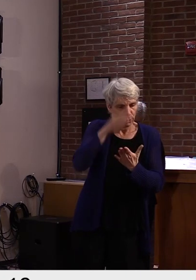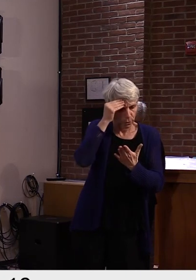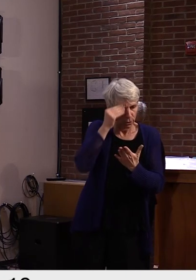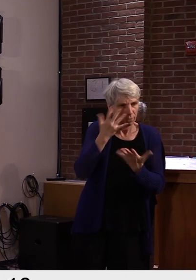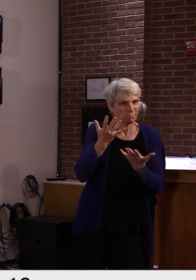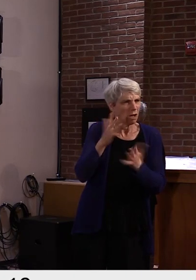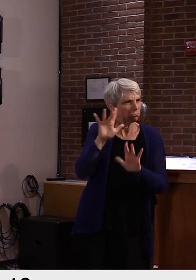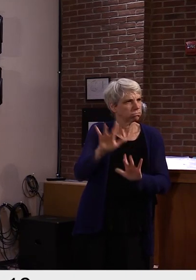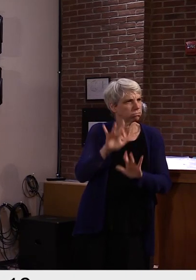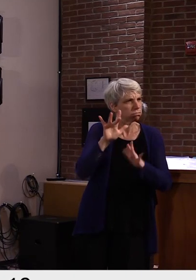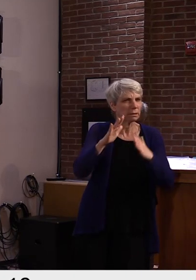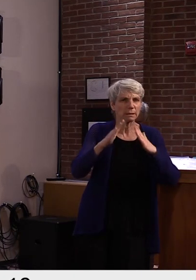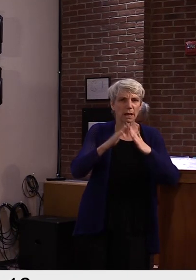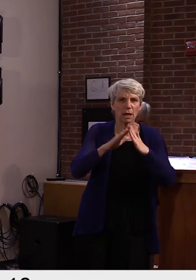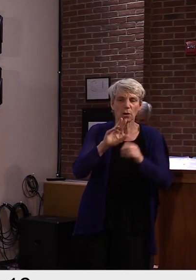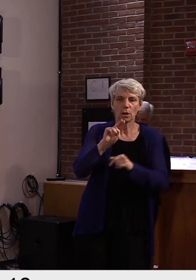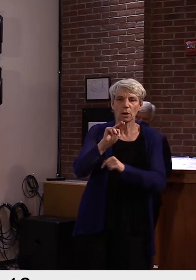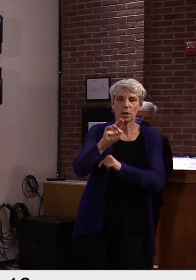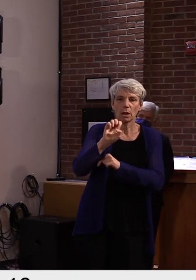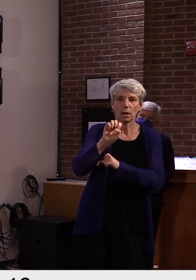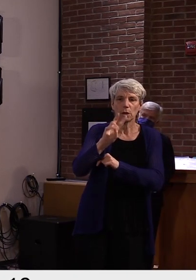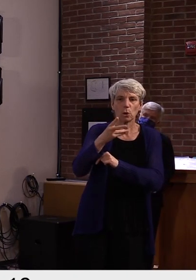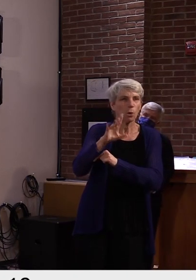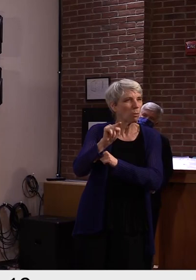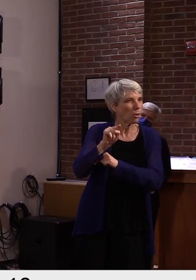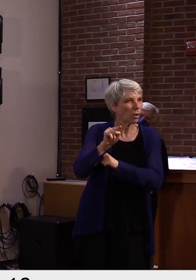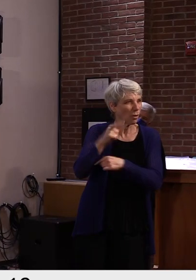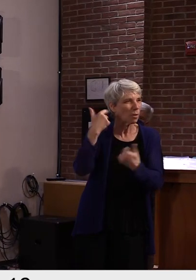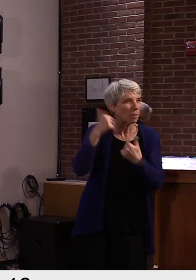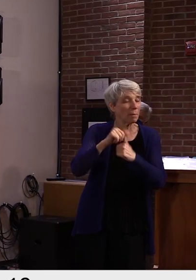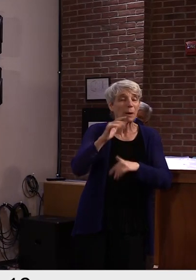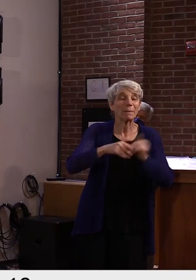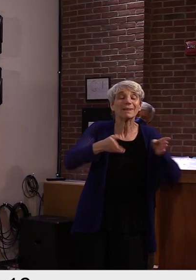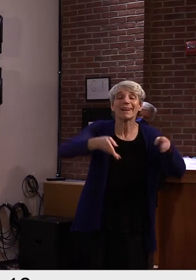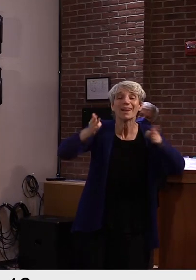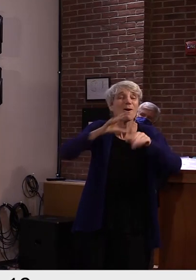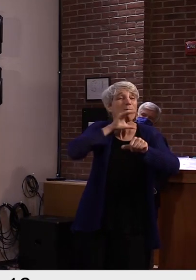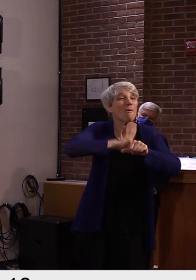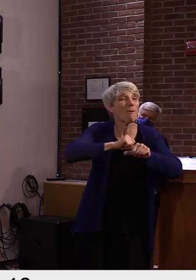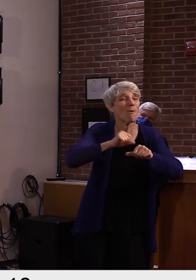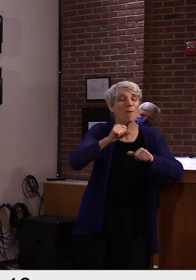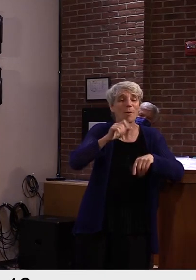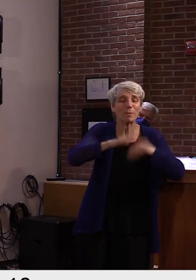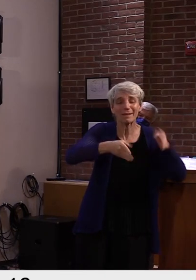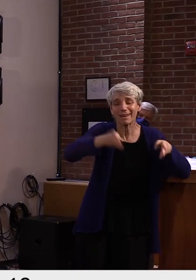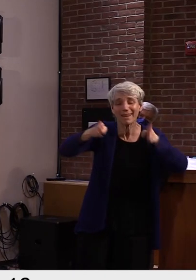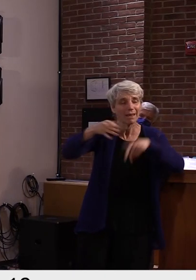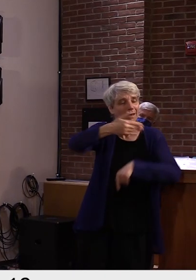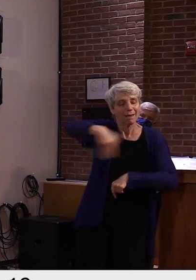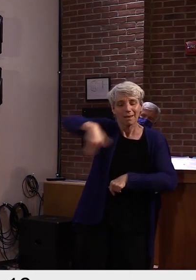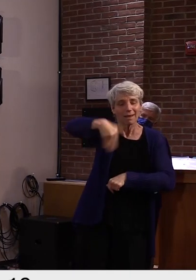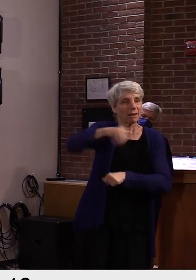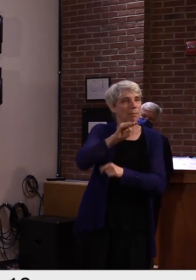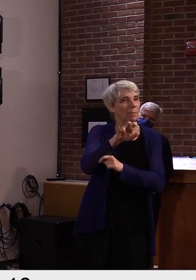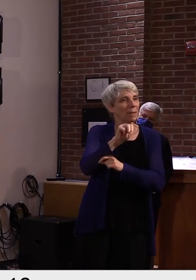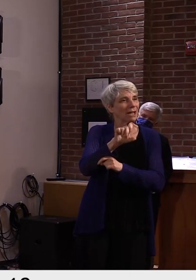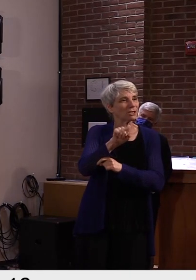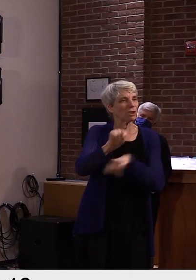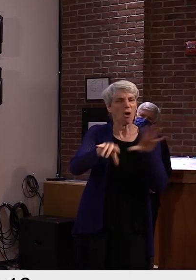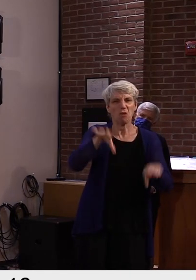Newport with that, with the giant smoking hole they're left with on Main Street? Could there be any